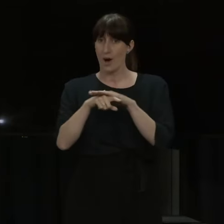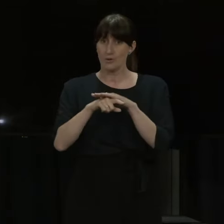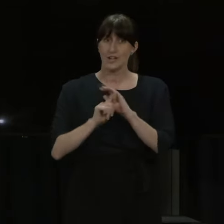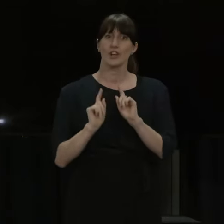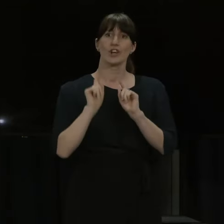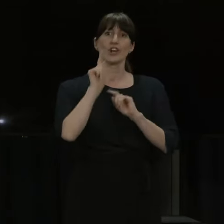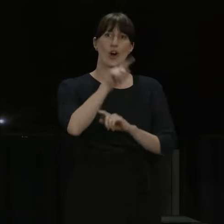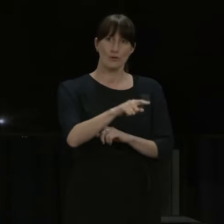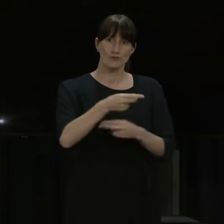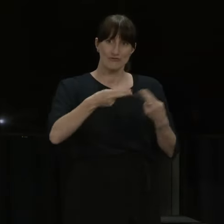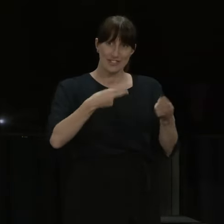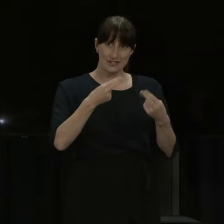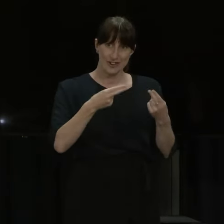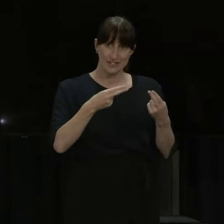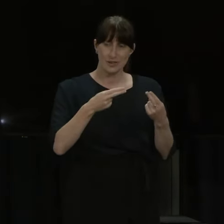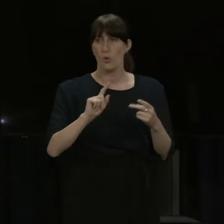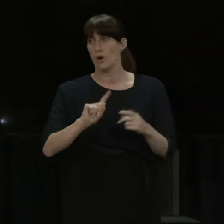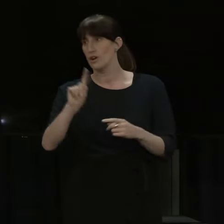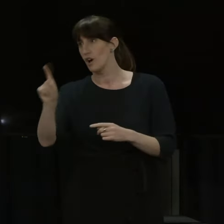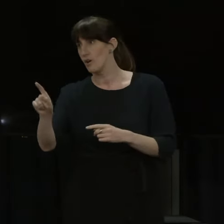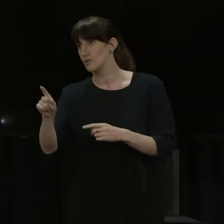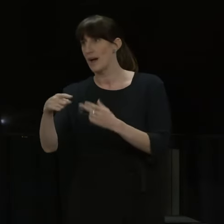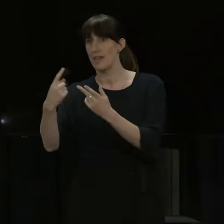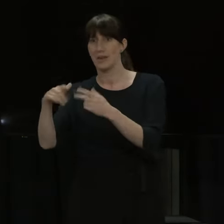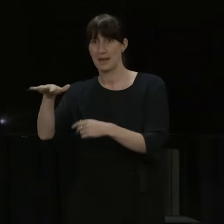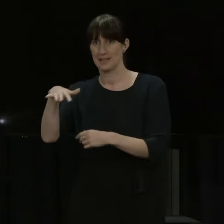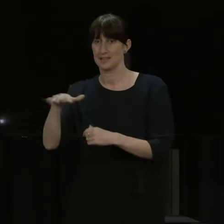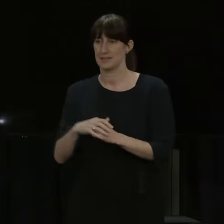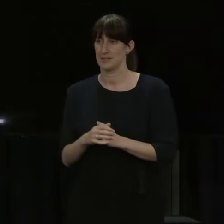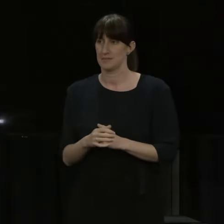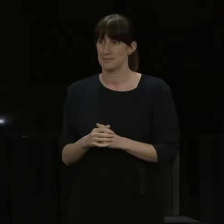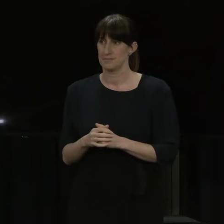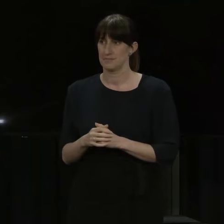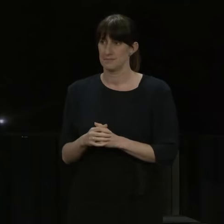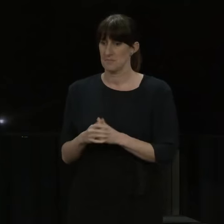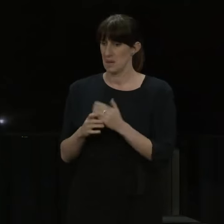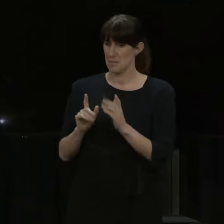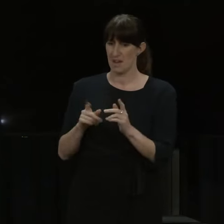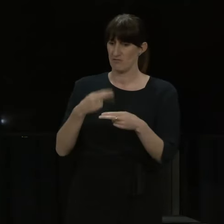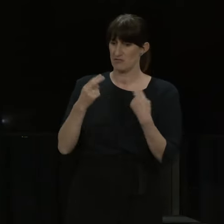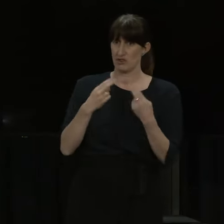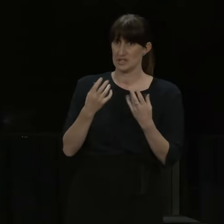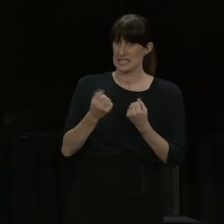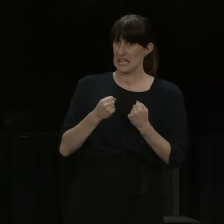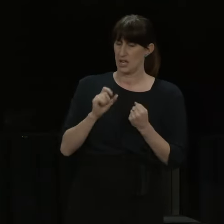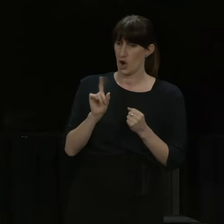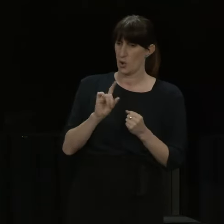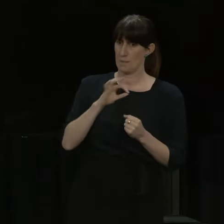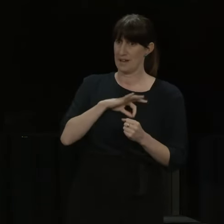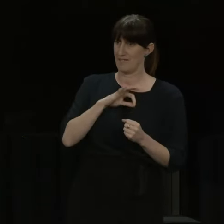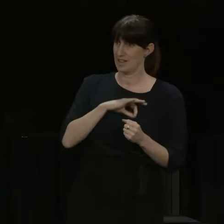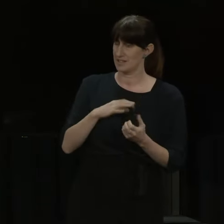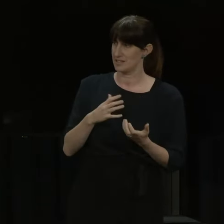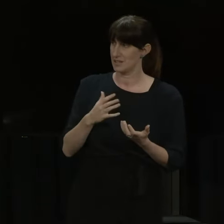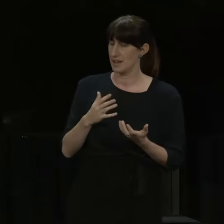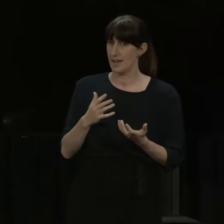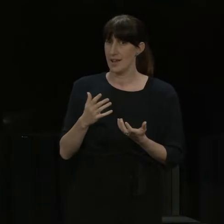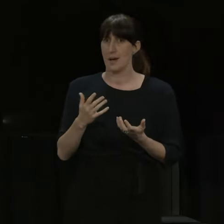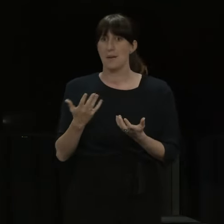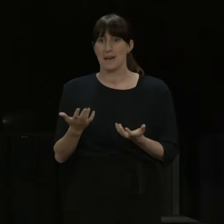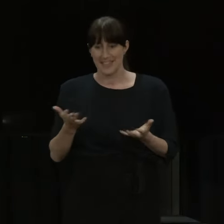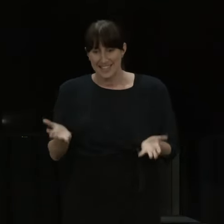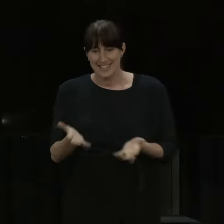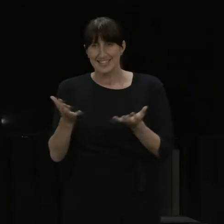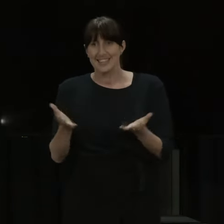they're also enjoying those things that they're getting their passes for. Without incentive? Well, the incentive is to get them out of the house and we're